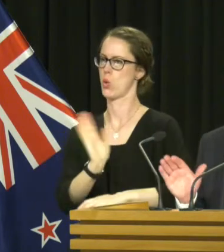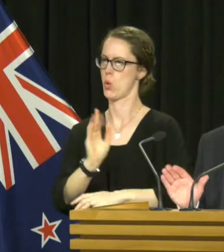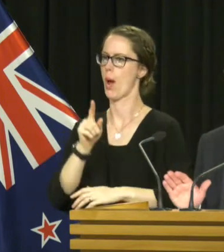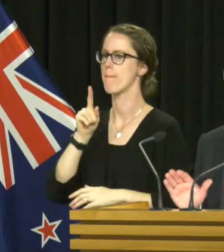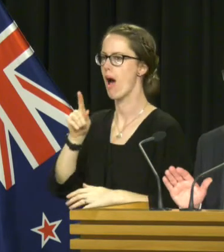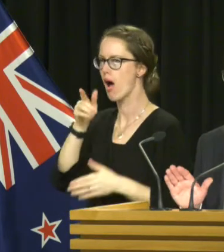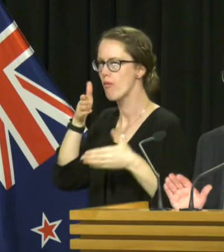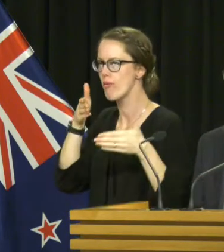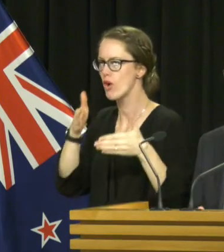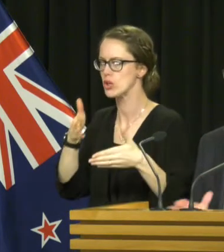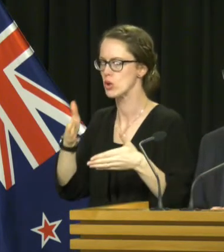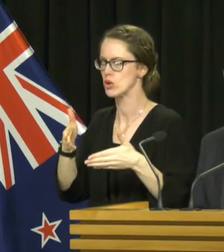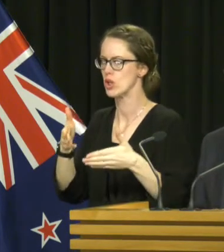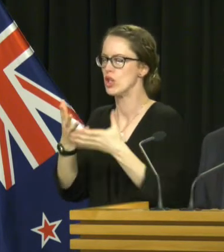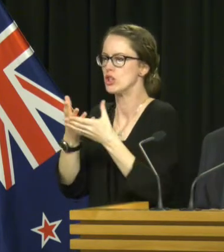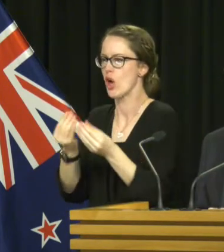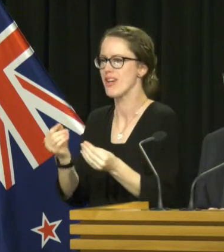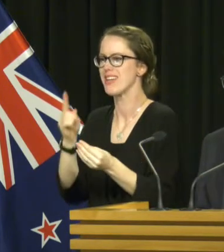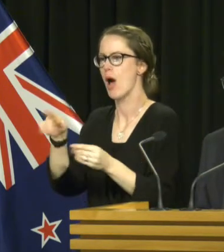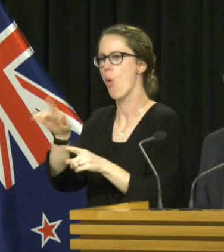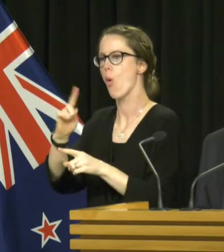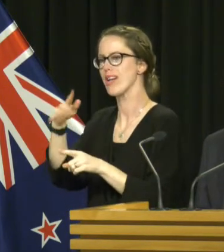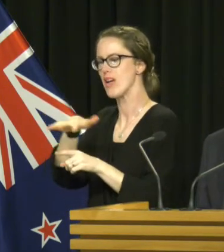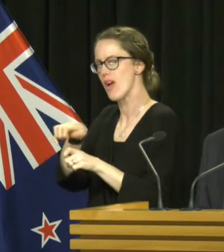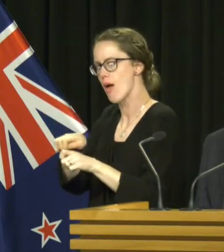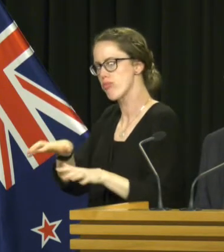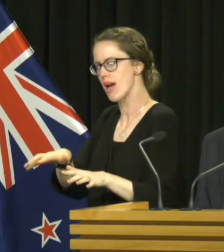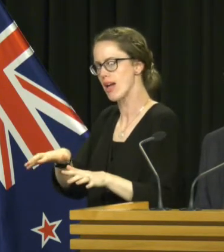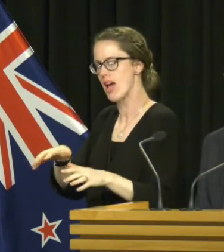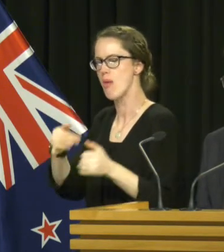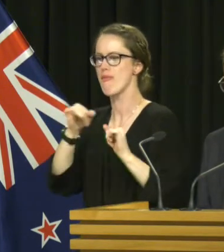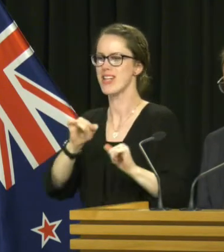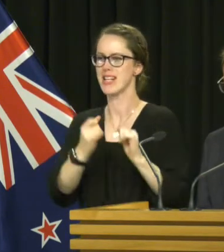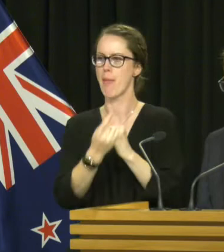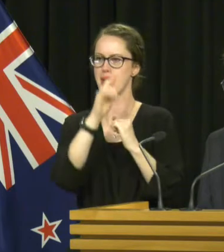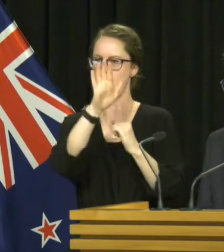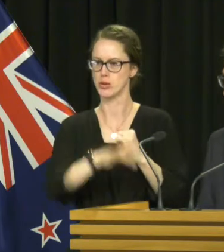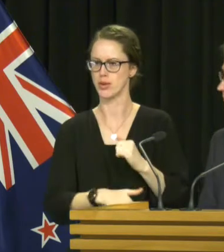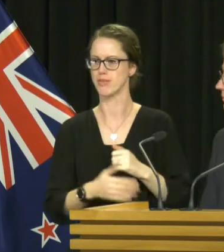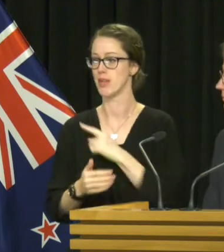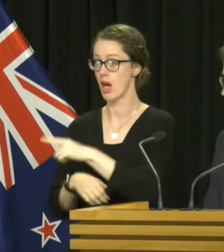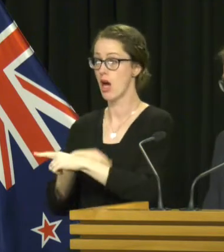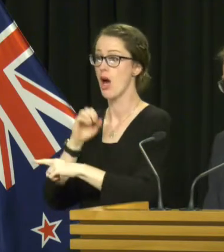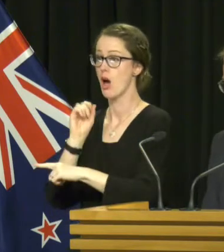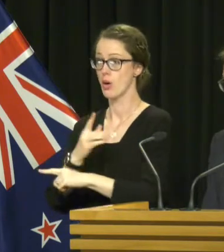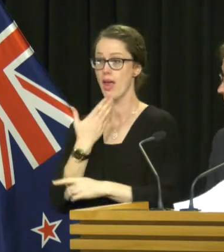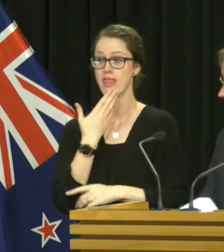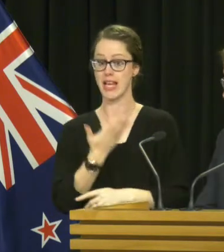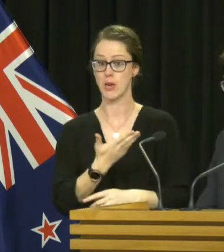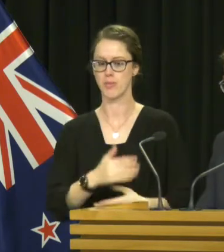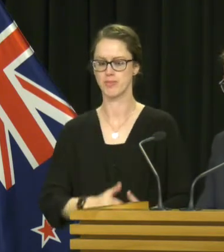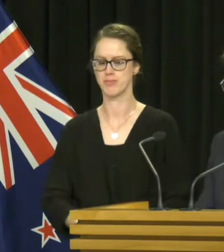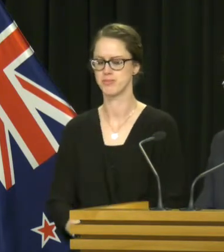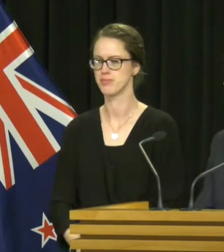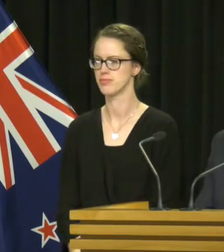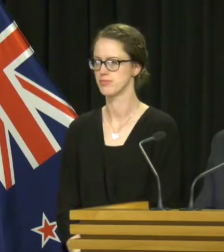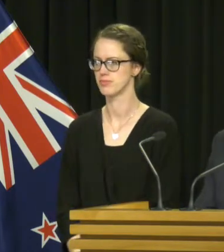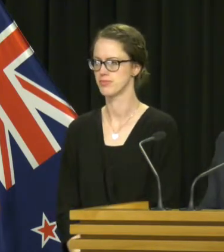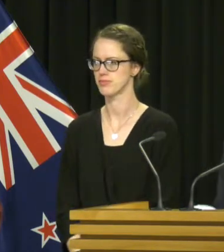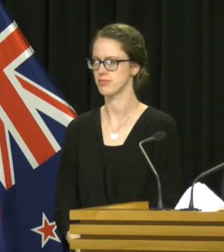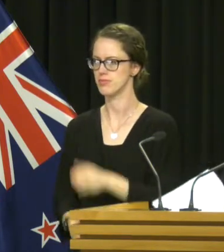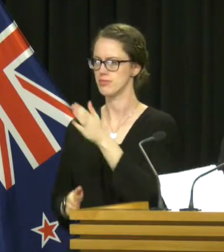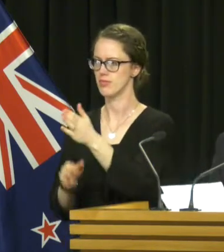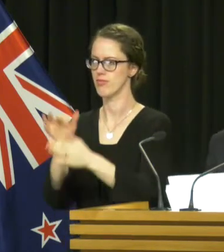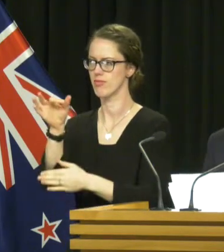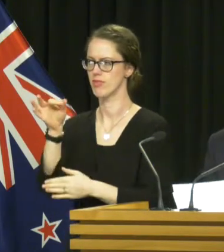on addressing the outbreak in Auckland and preventing outbreaks elsewhere. OK. Thank you. On the issue